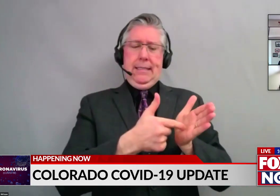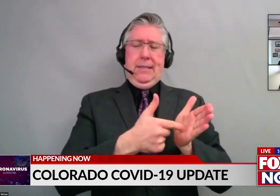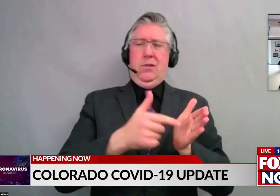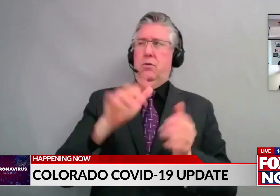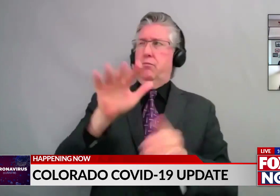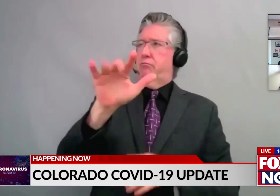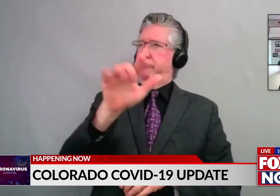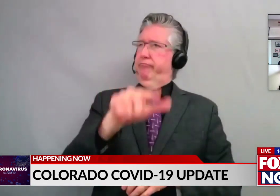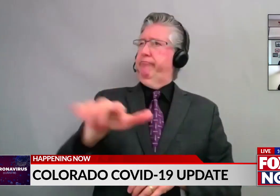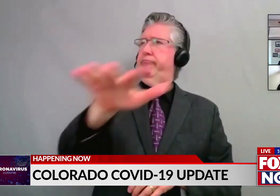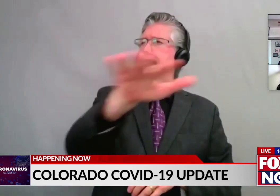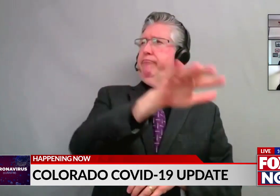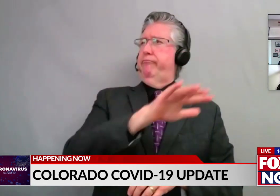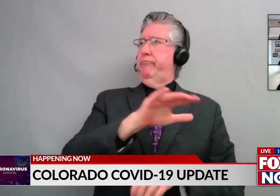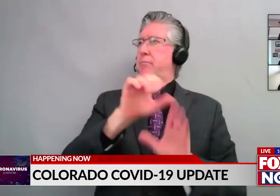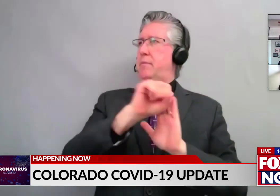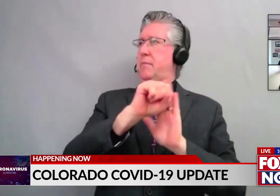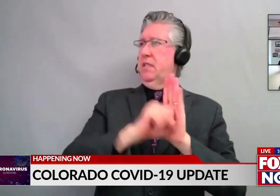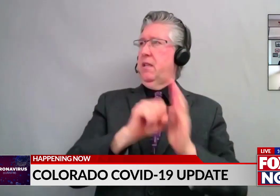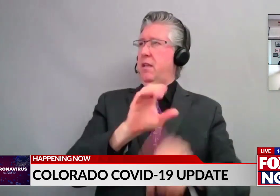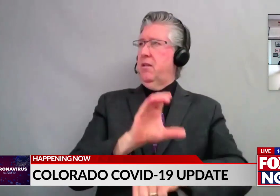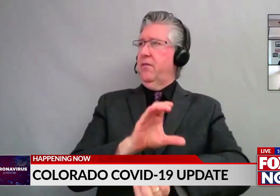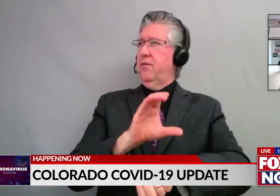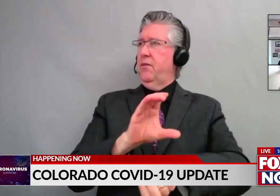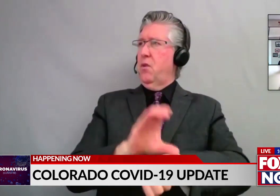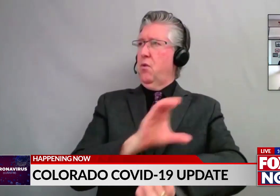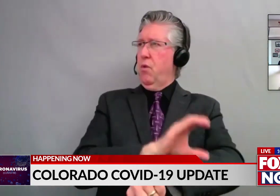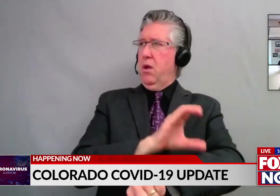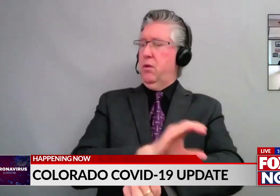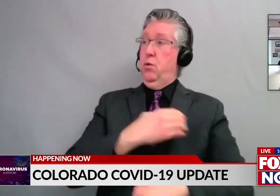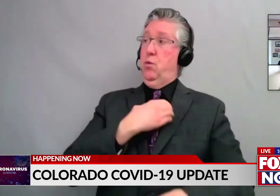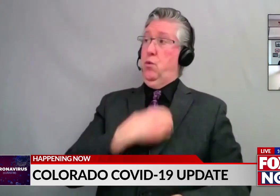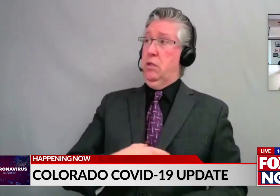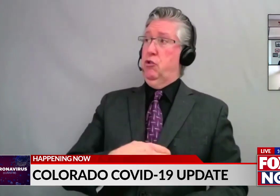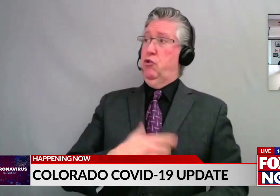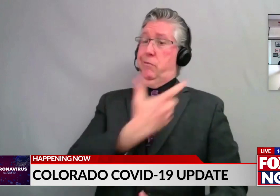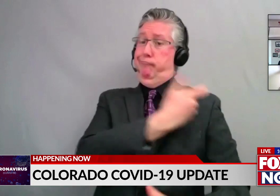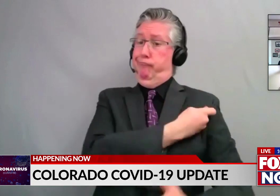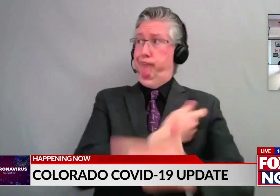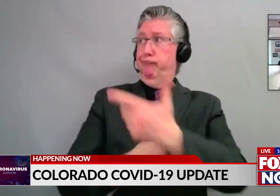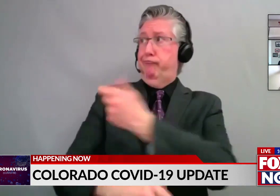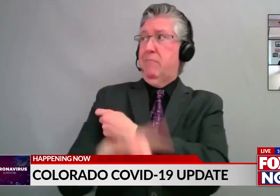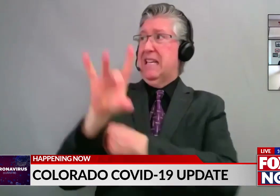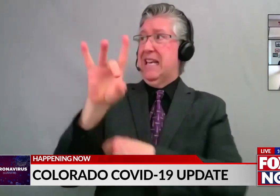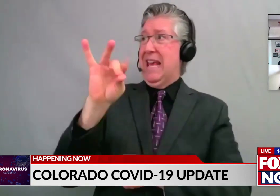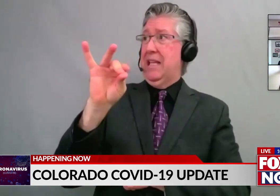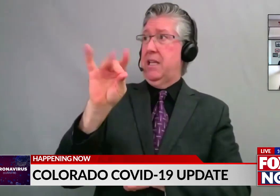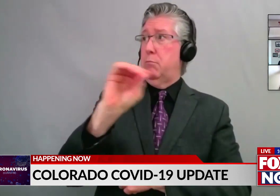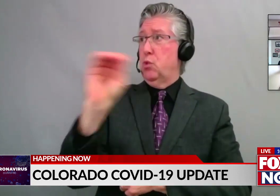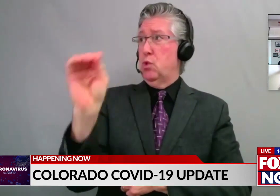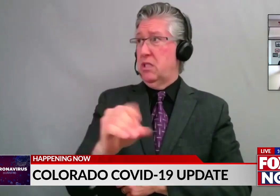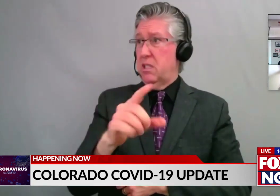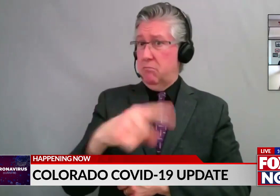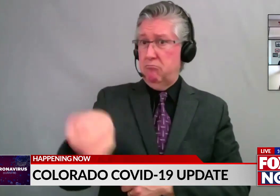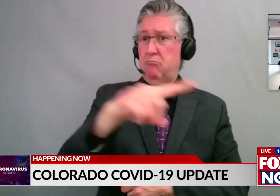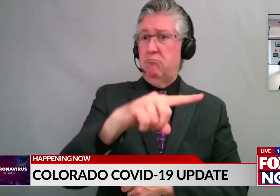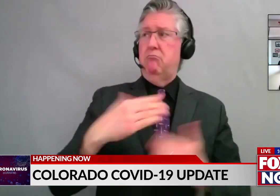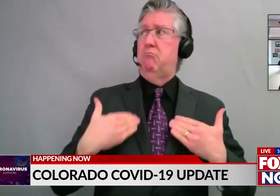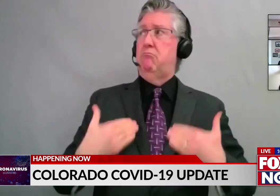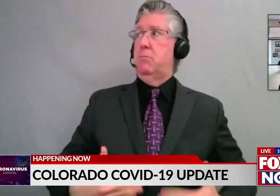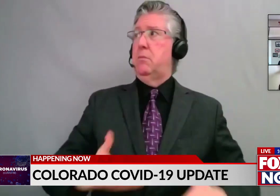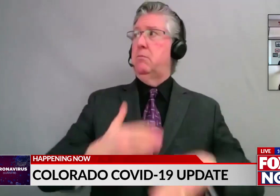immunity come mid-February based on our vaccine numbers and also natural immunity. Looking at the data,